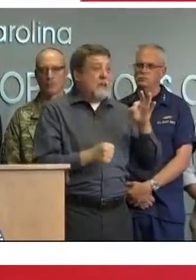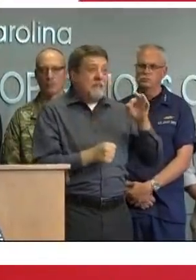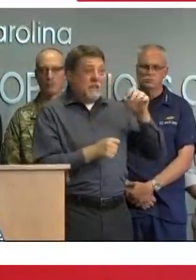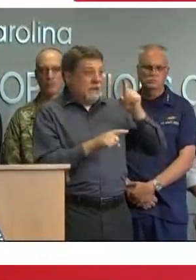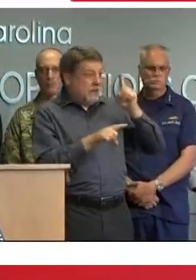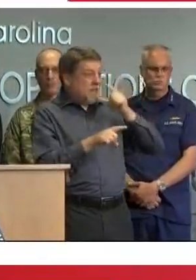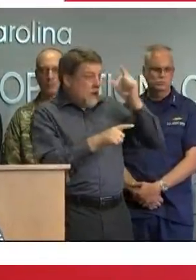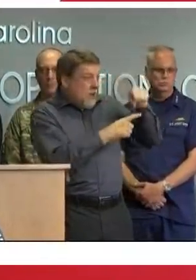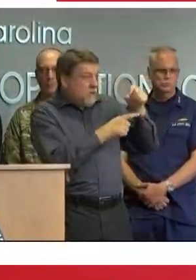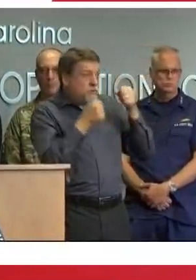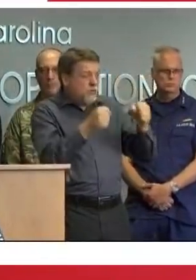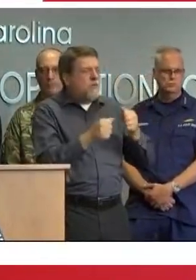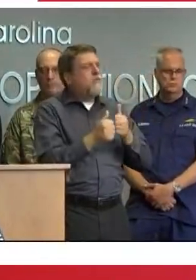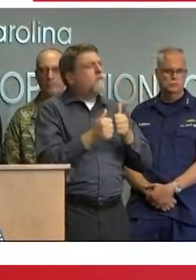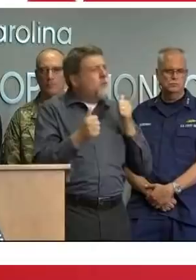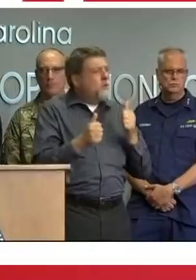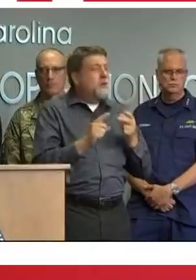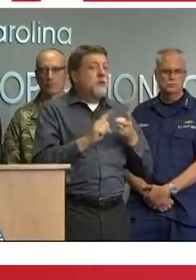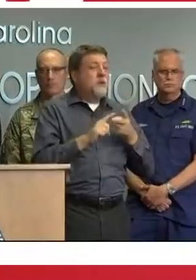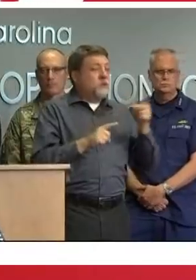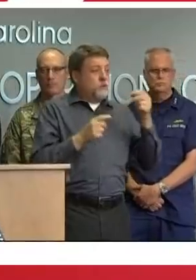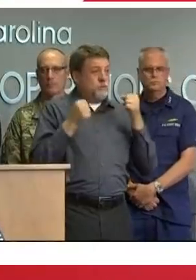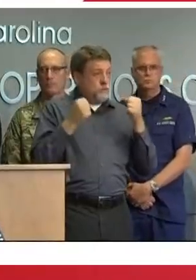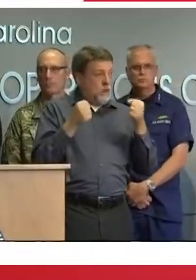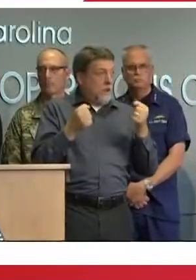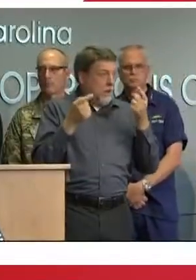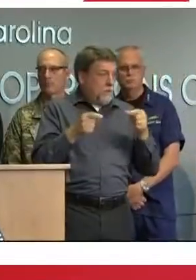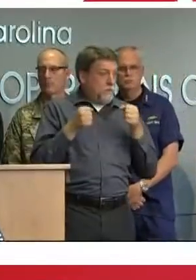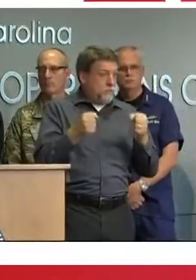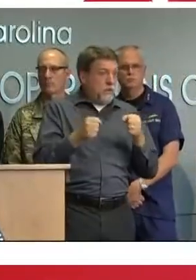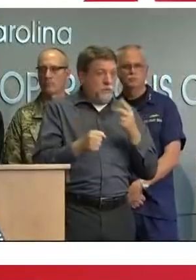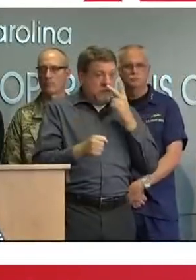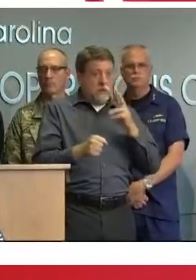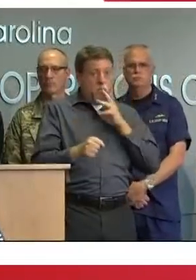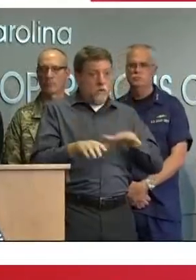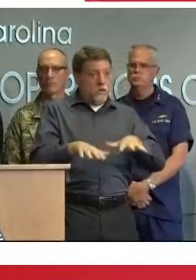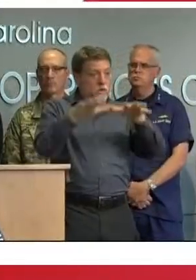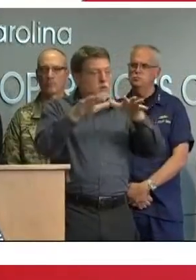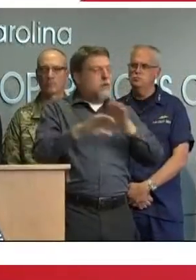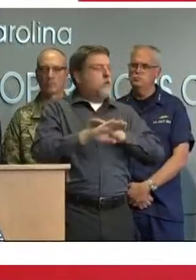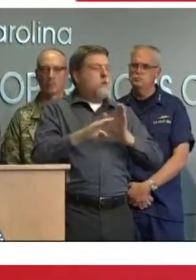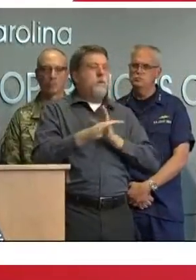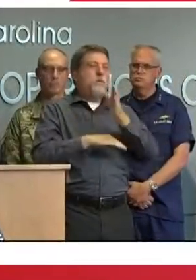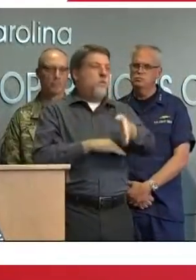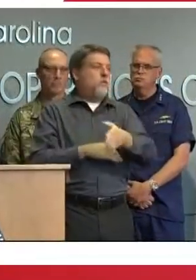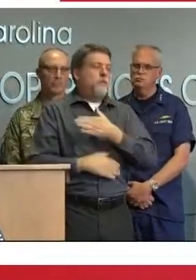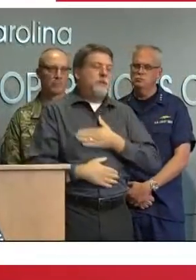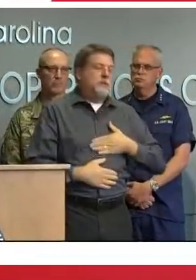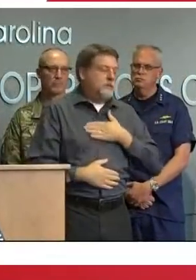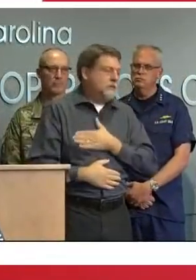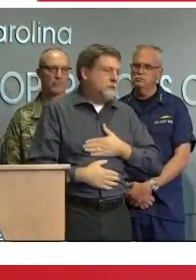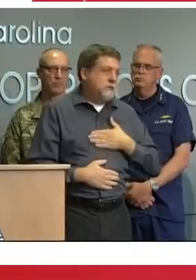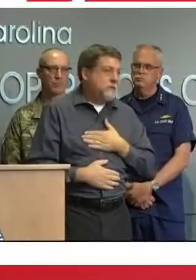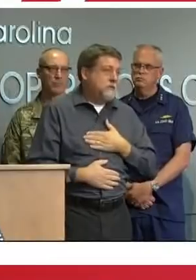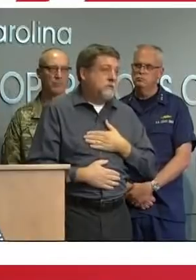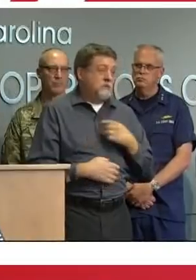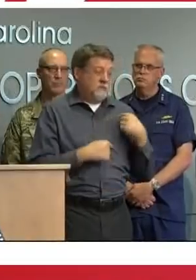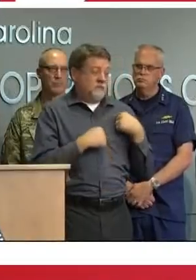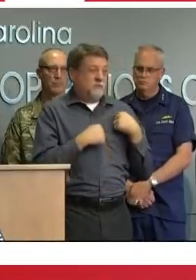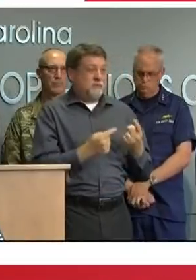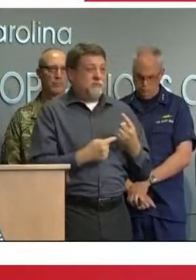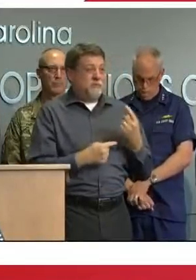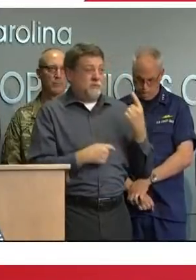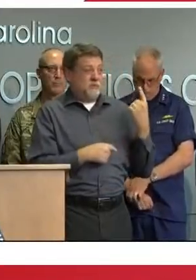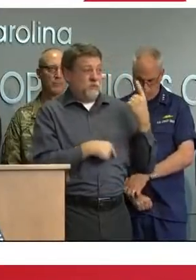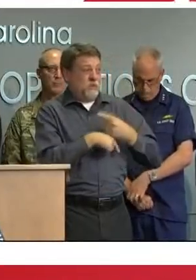water across our roadways please do not attempt to cross those over the last 24 hours our highway patrol